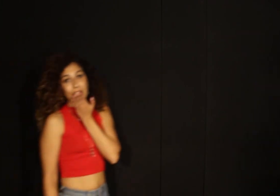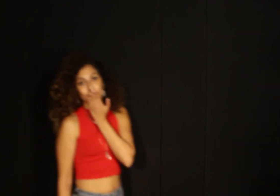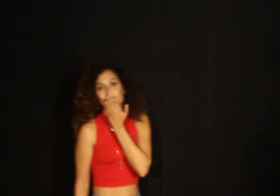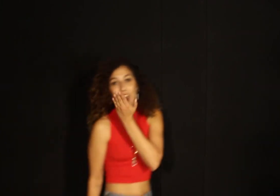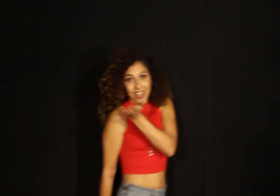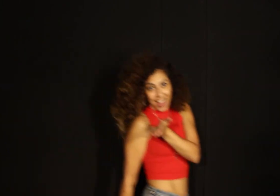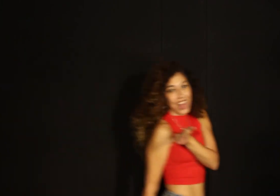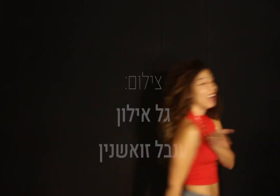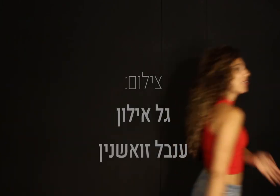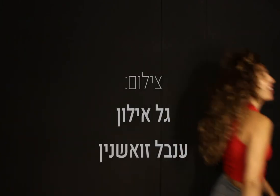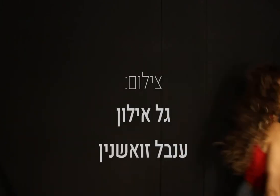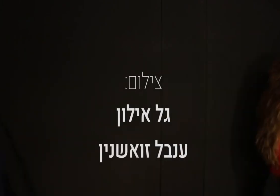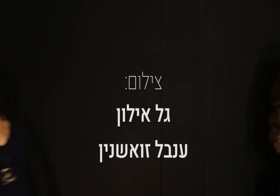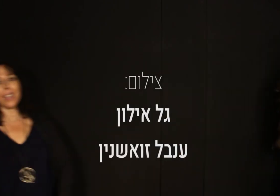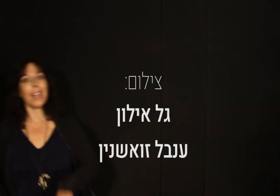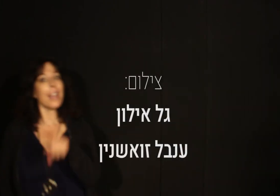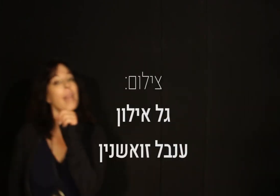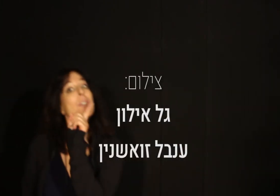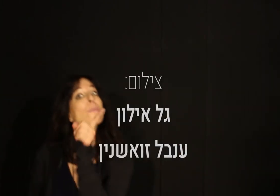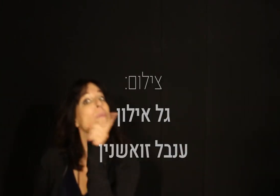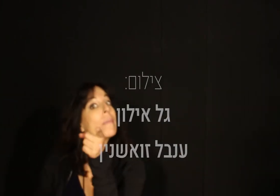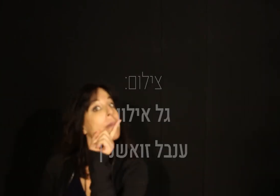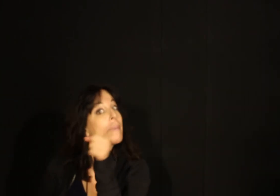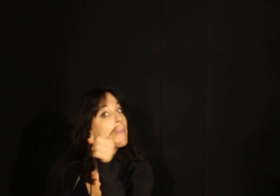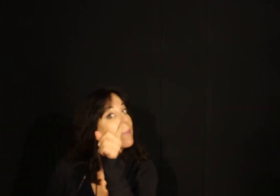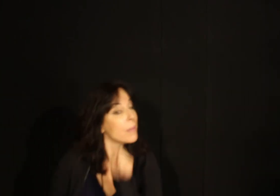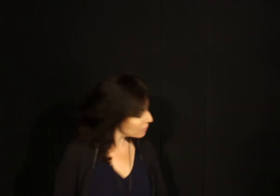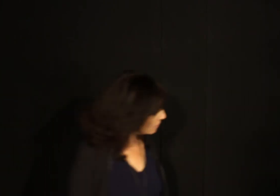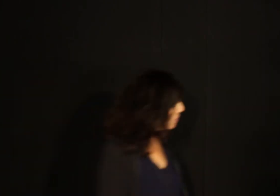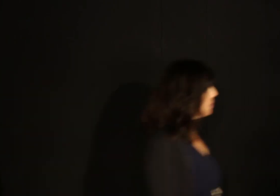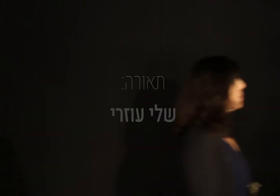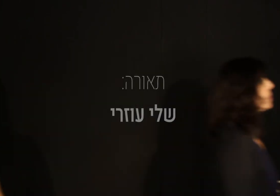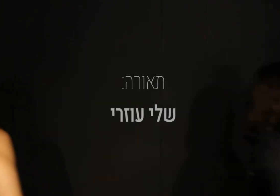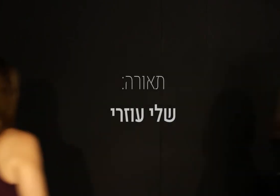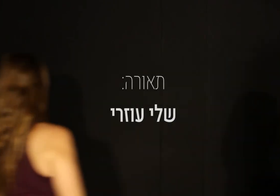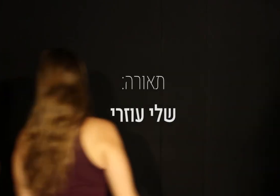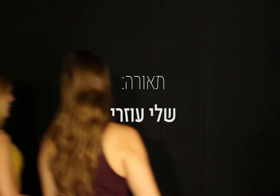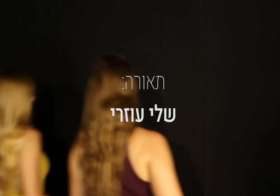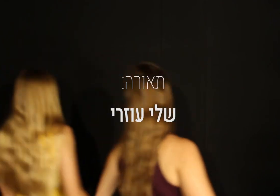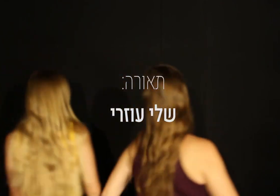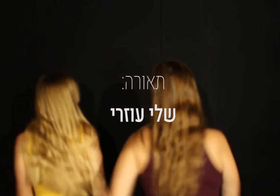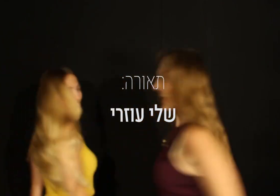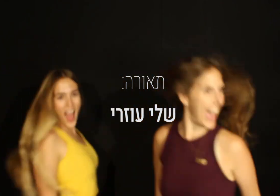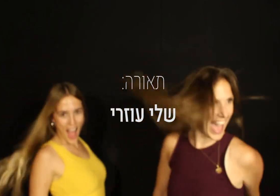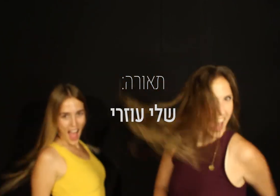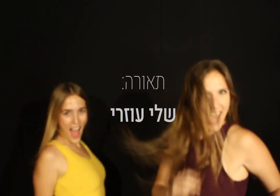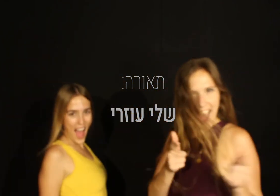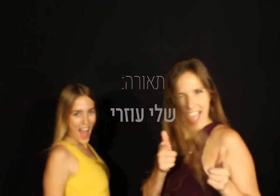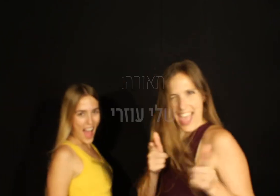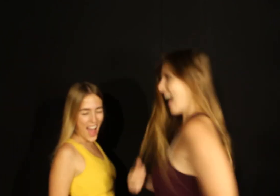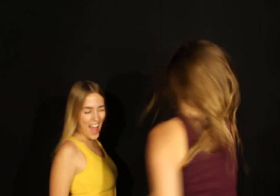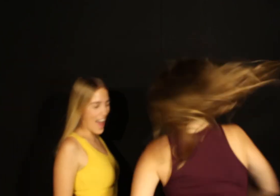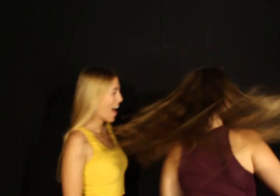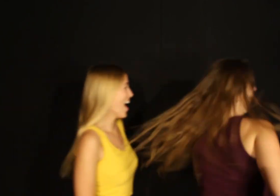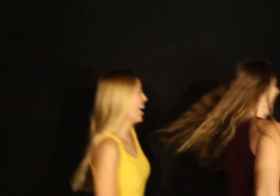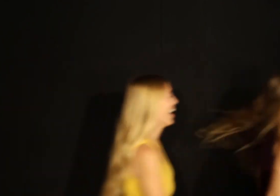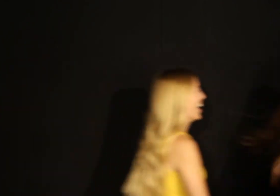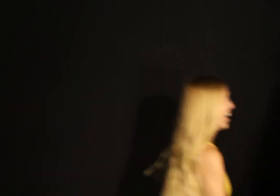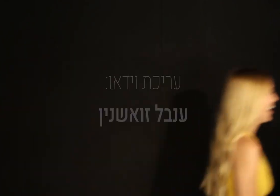are we all? we are warm. What are we